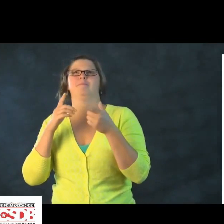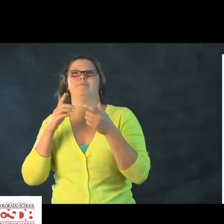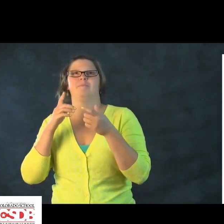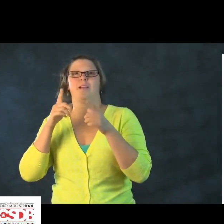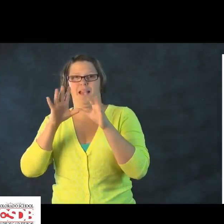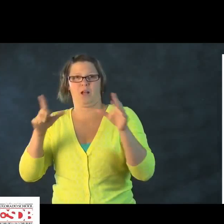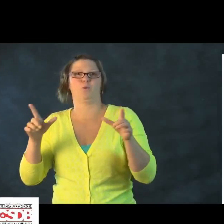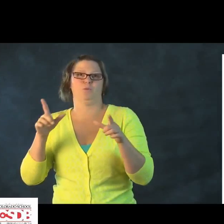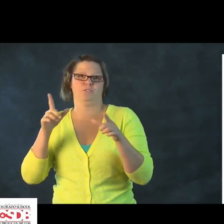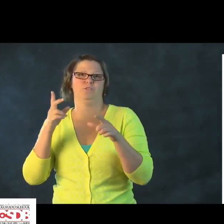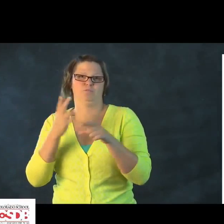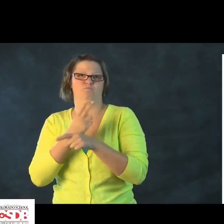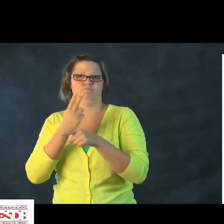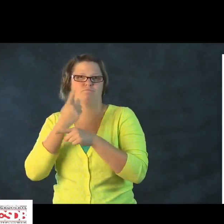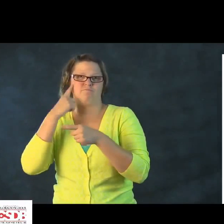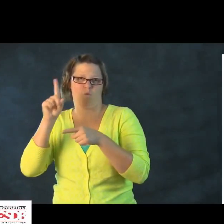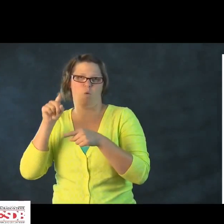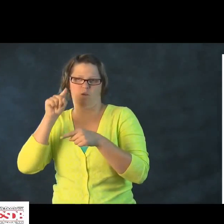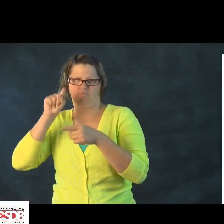to work.